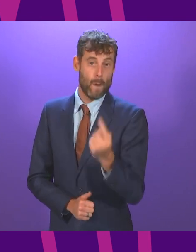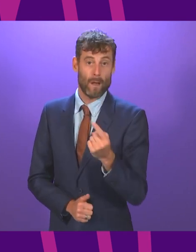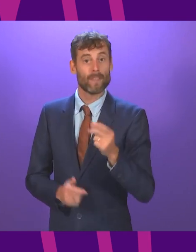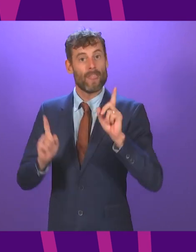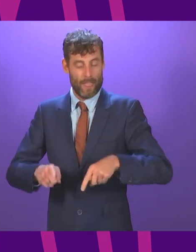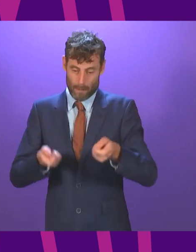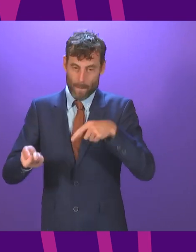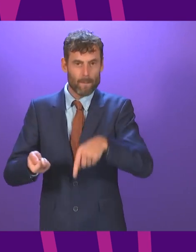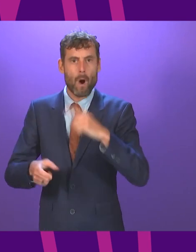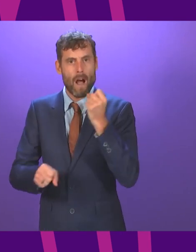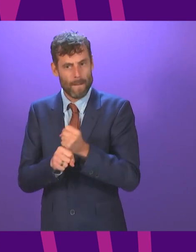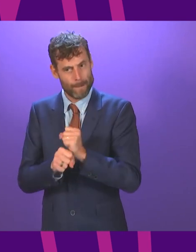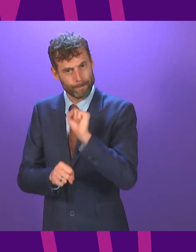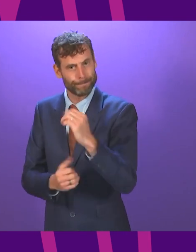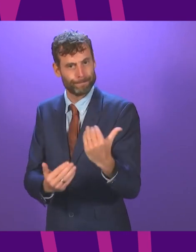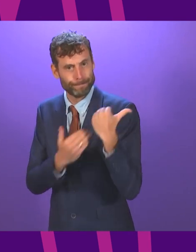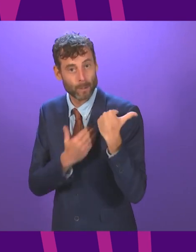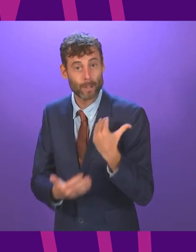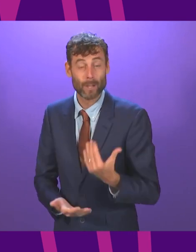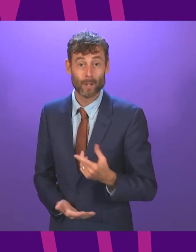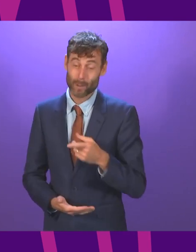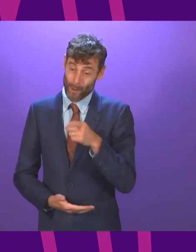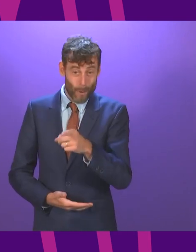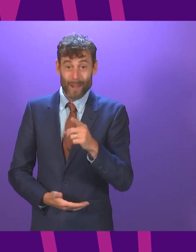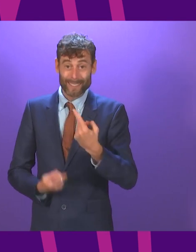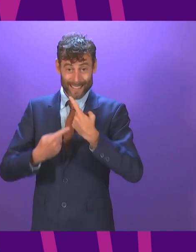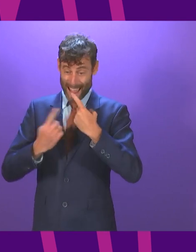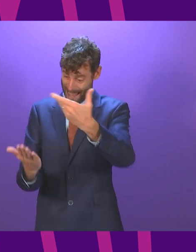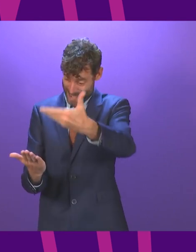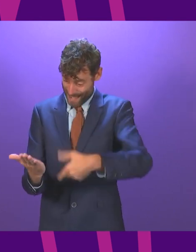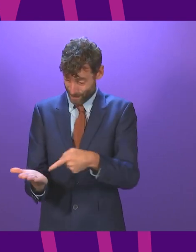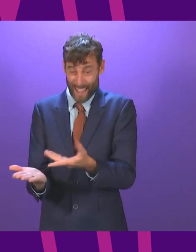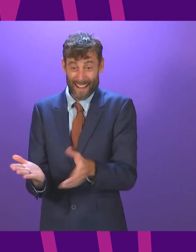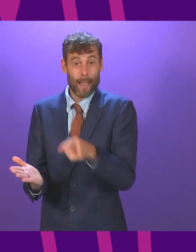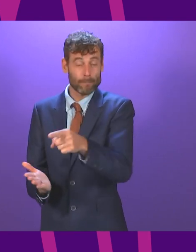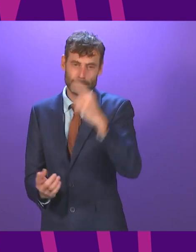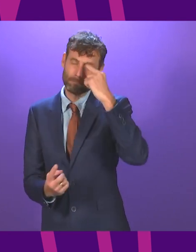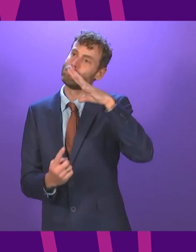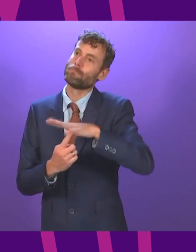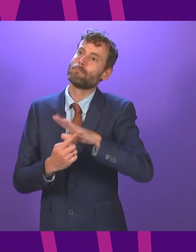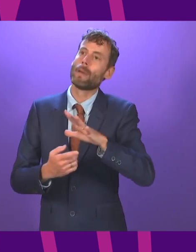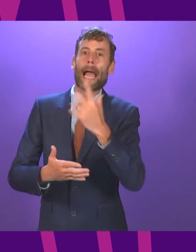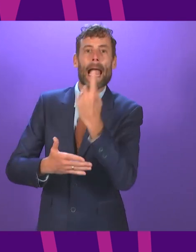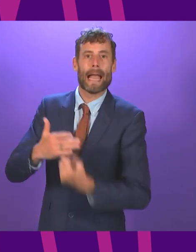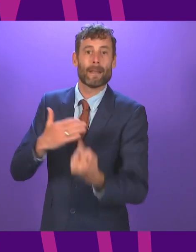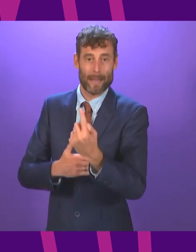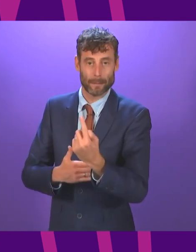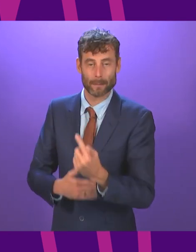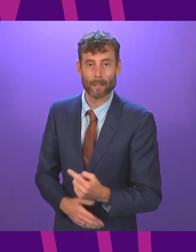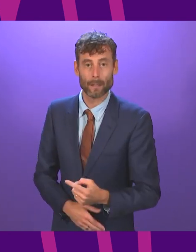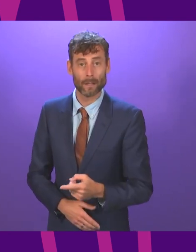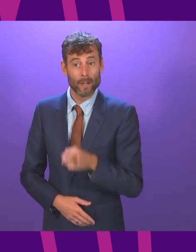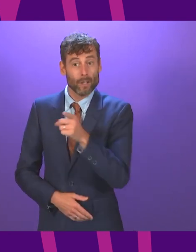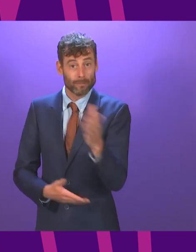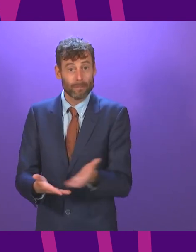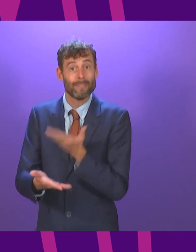today, as it normally always is at the start of a term. And she made it a priority over a flimsy NHS recovery plan